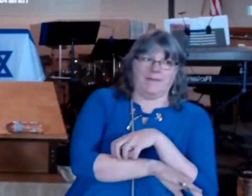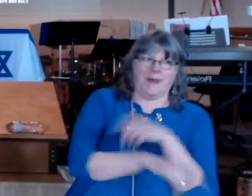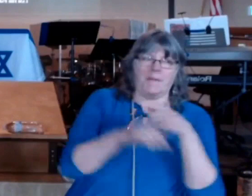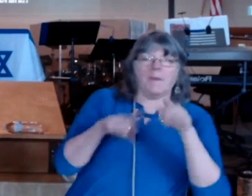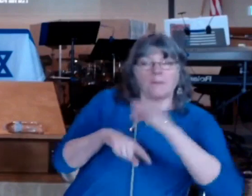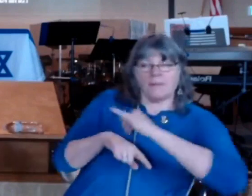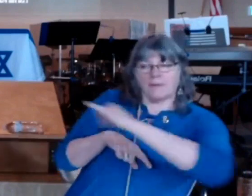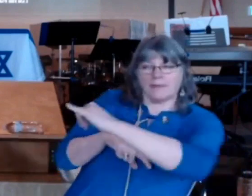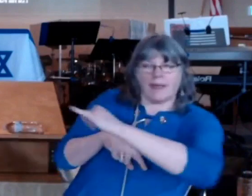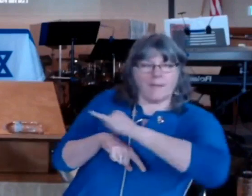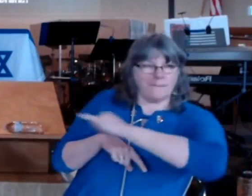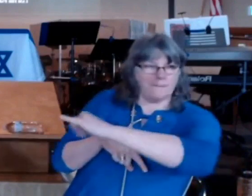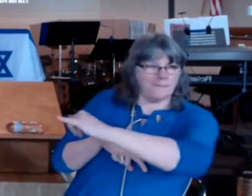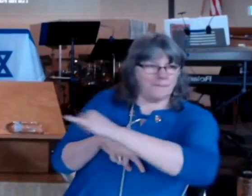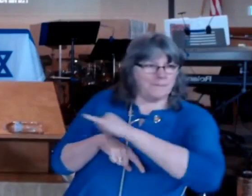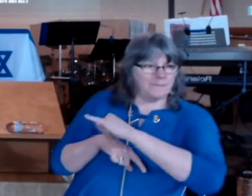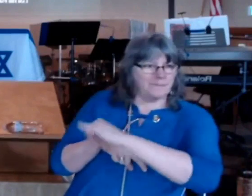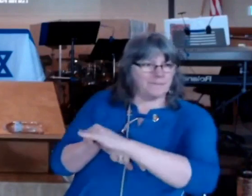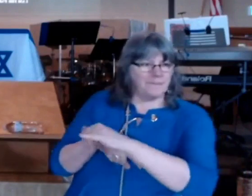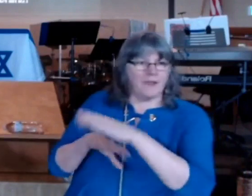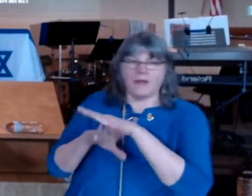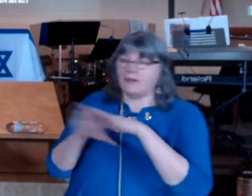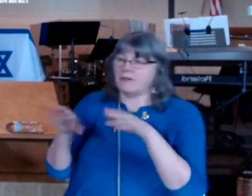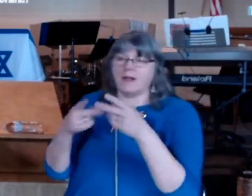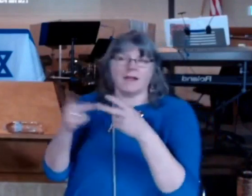but really there's no difference